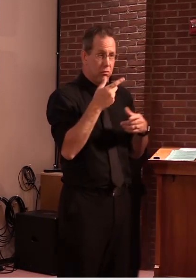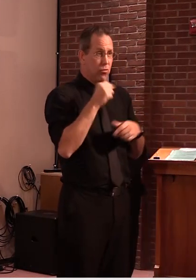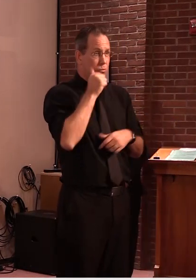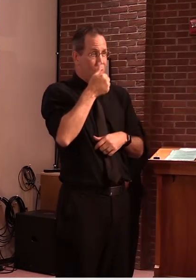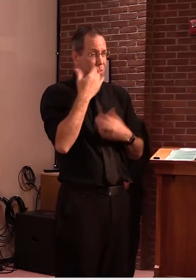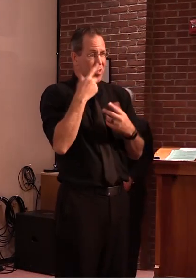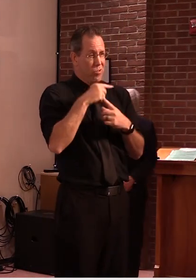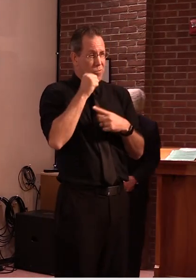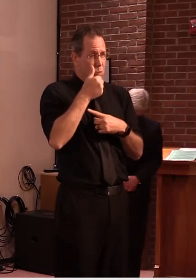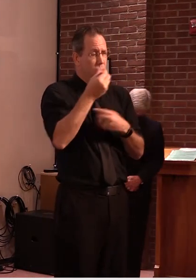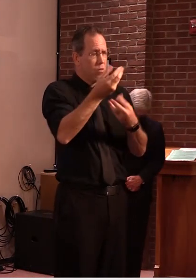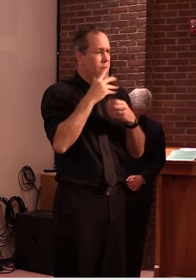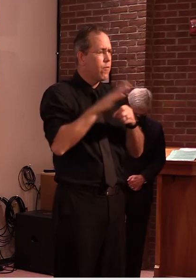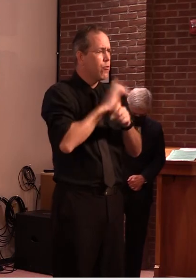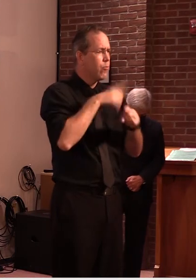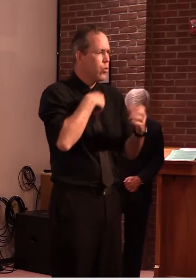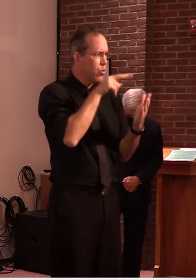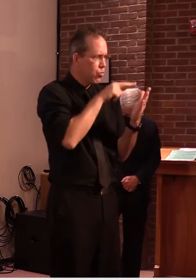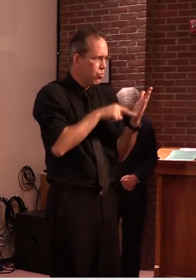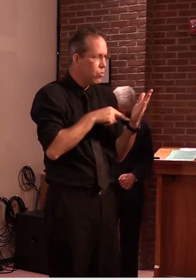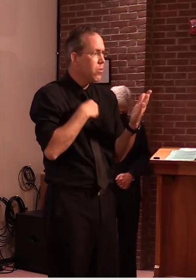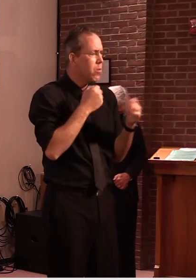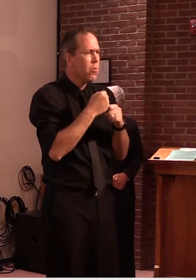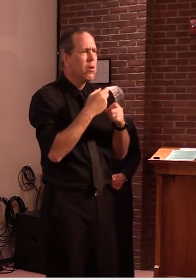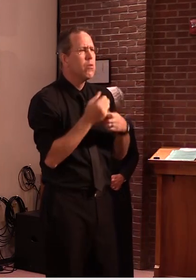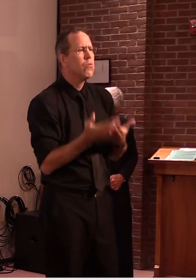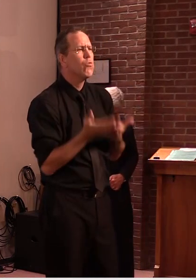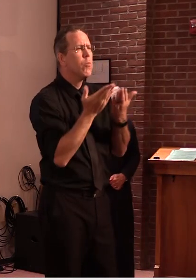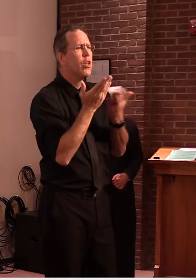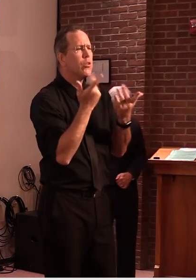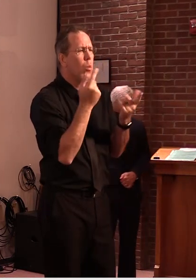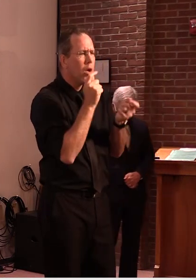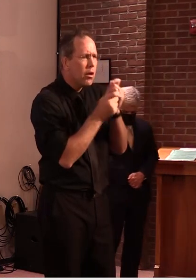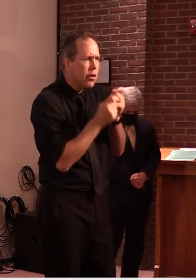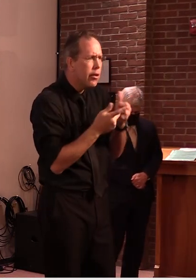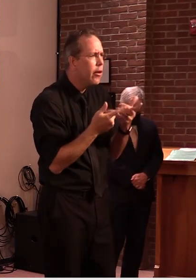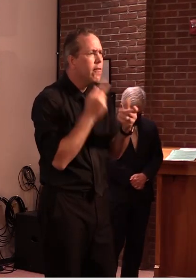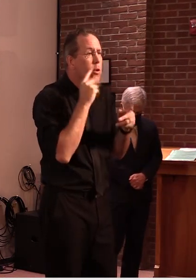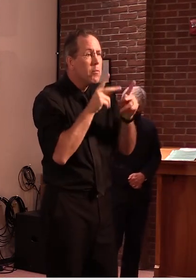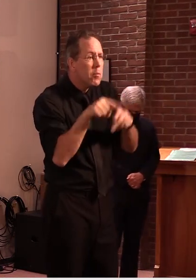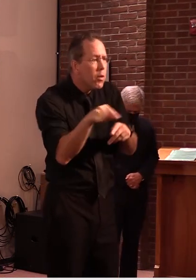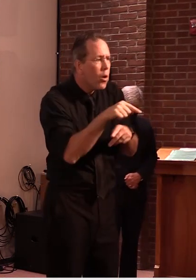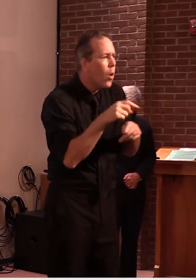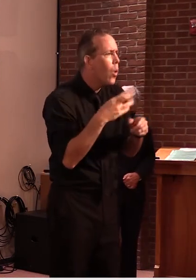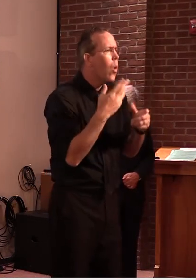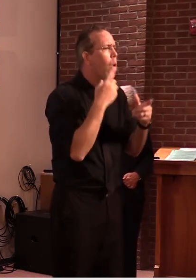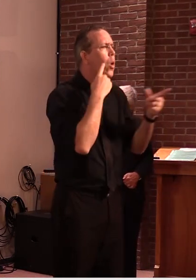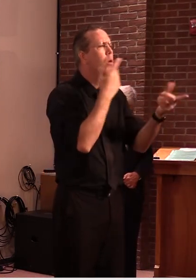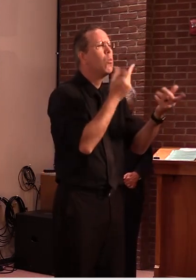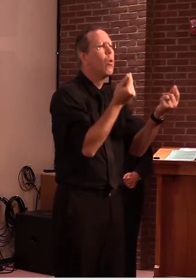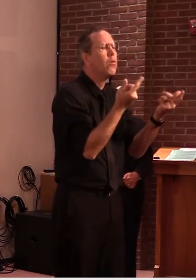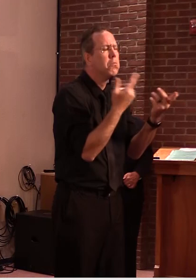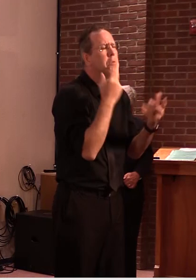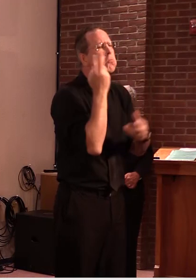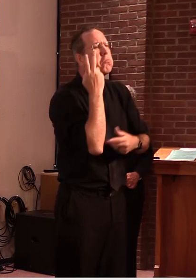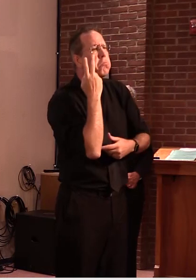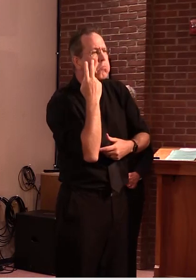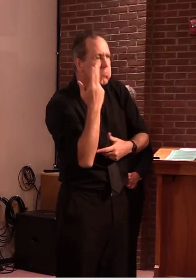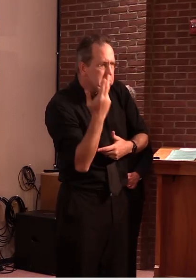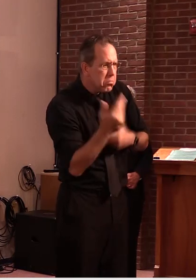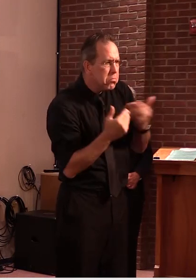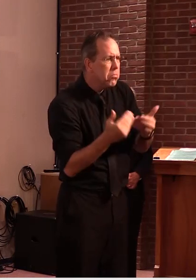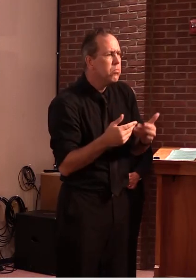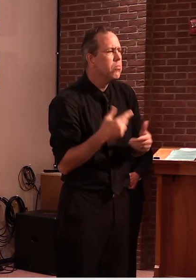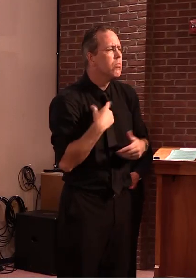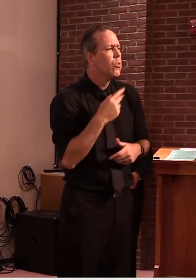will be about sending other folks down there uh and increasing uh my level of trust with